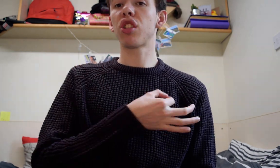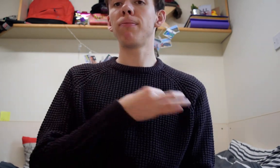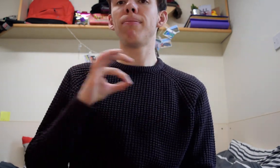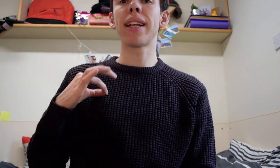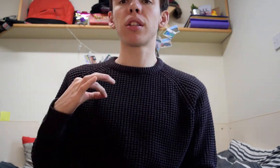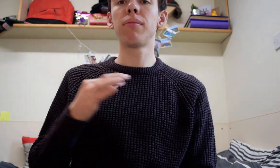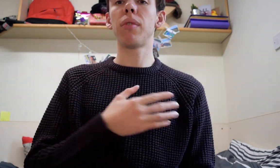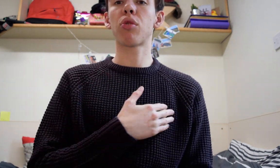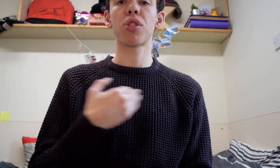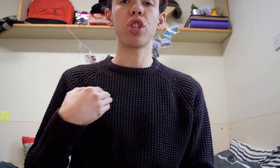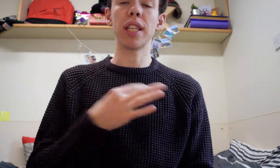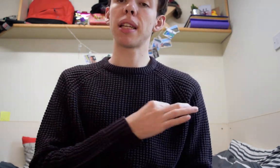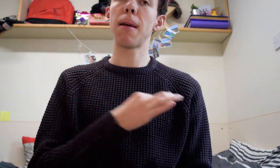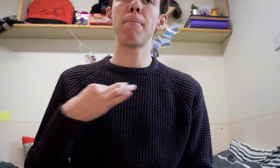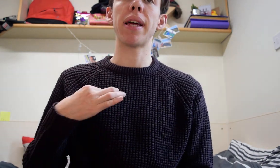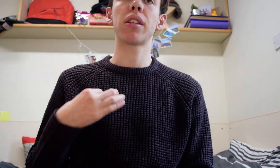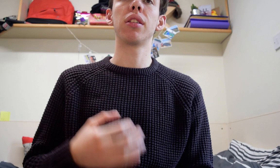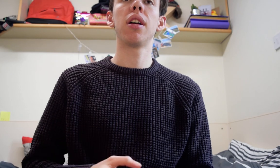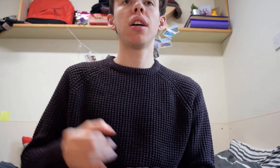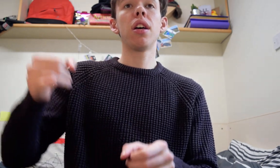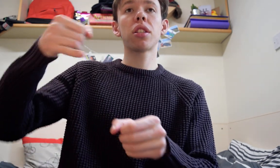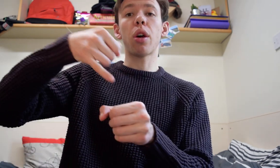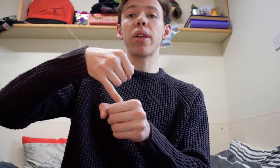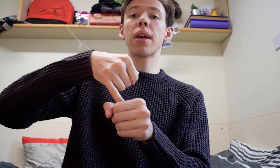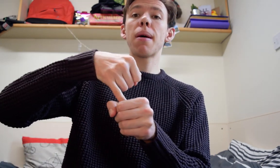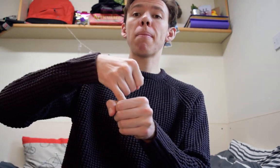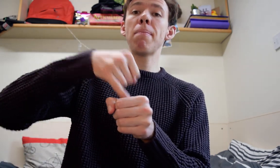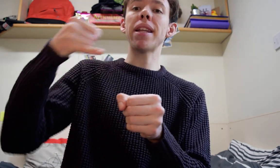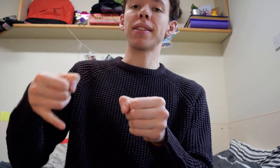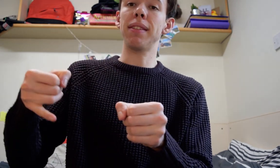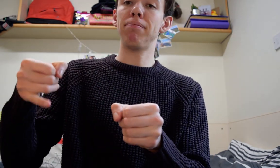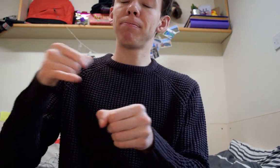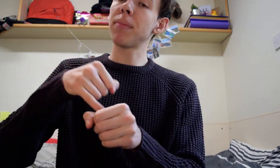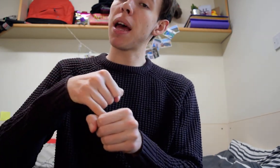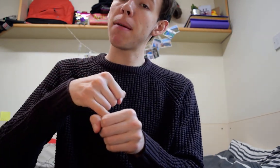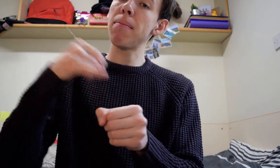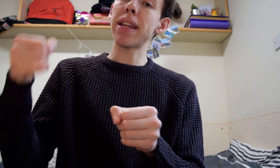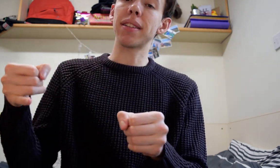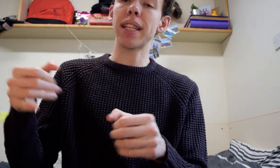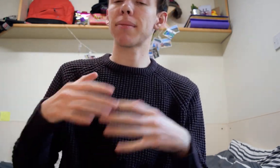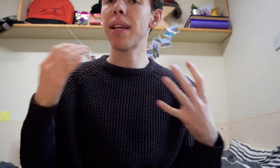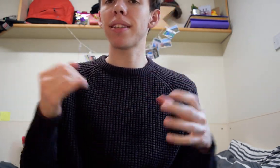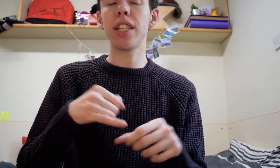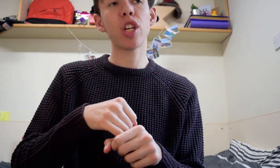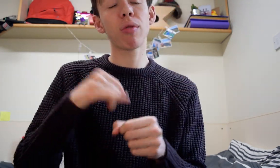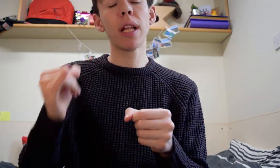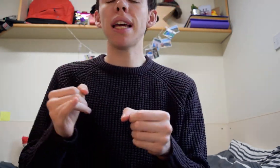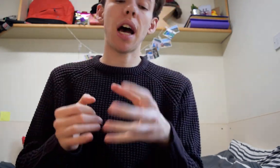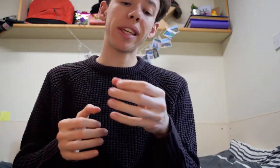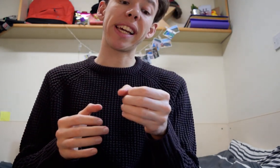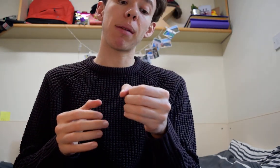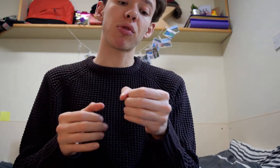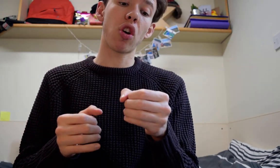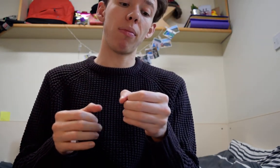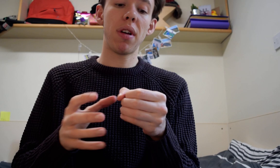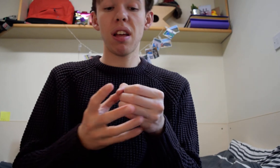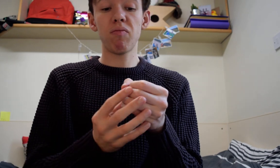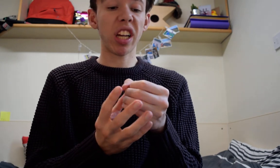medical across the chest medical start with medicine medicine that's medicine in general I think it comes from a